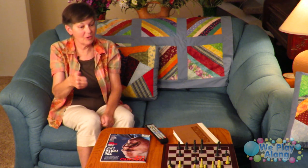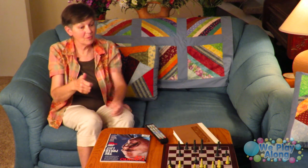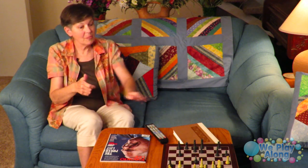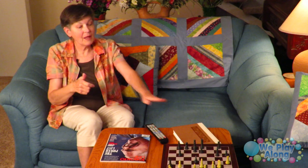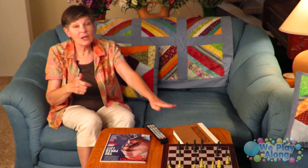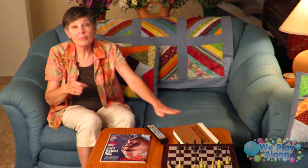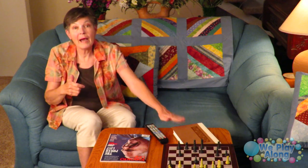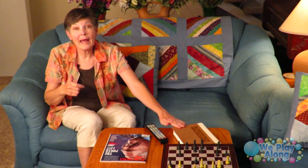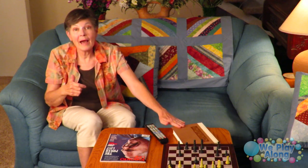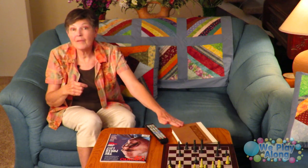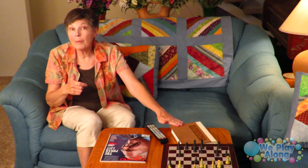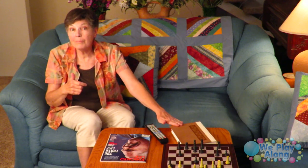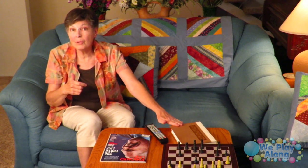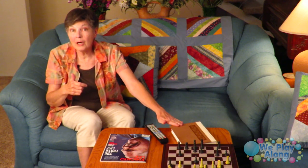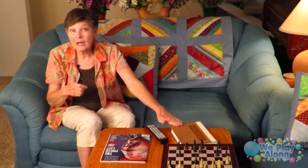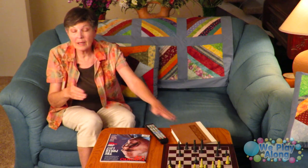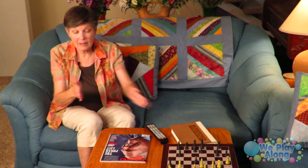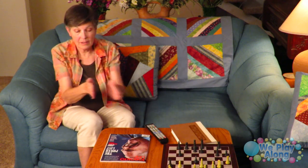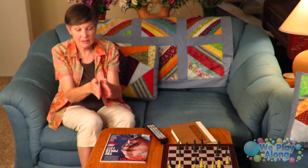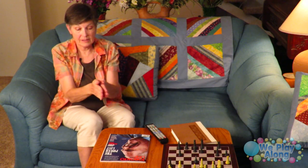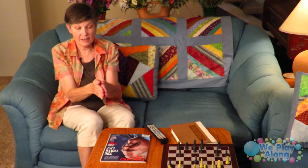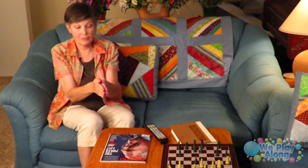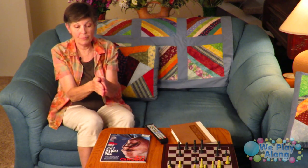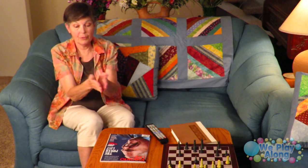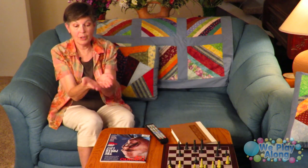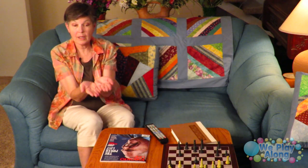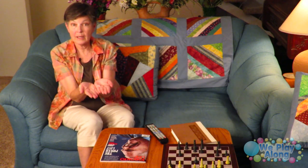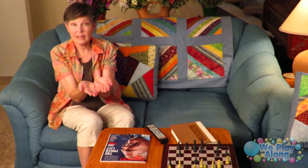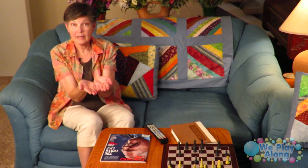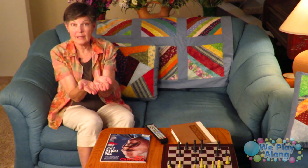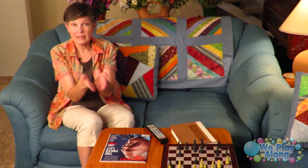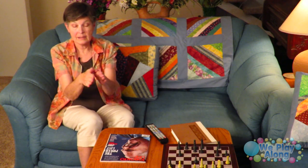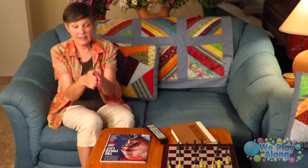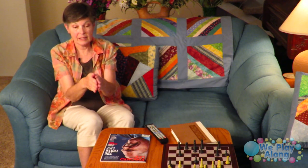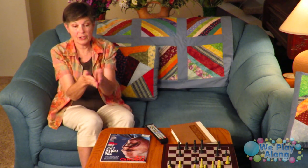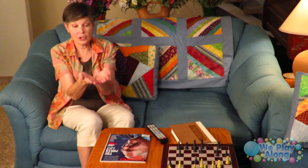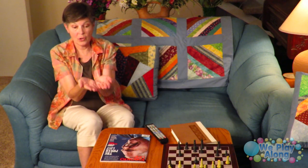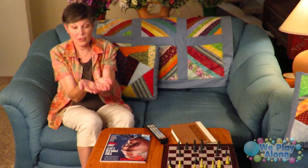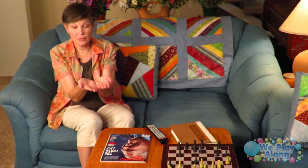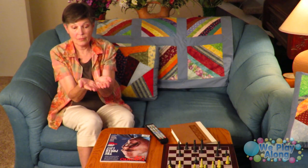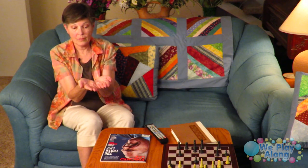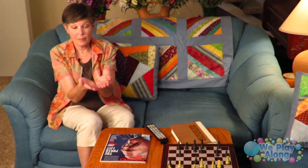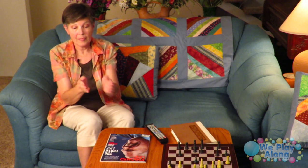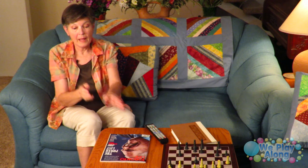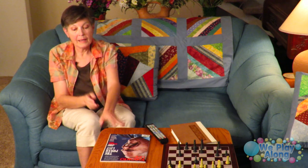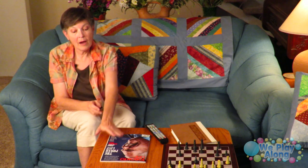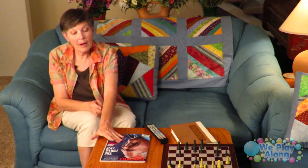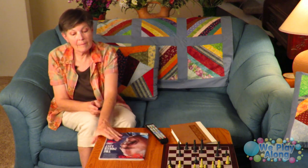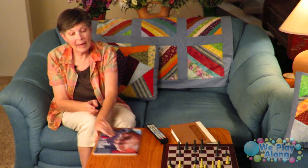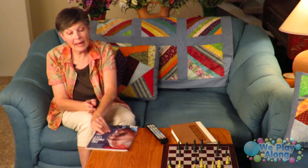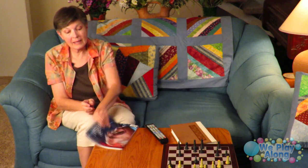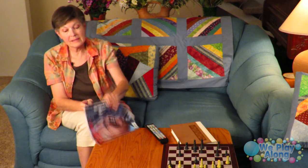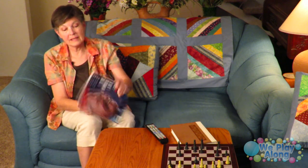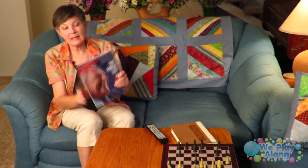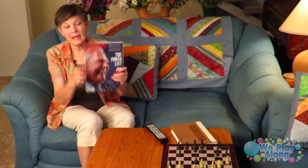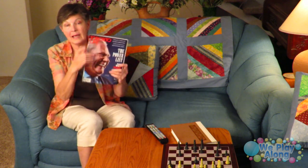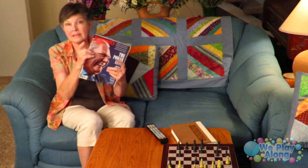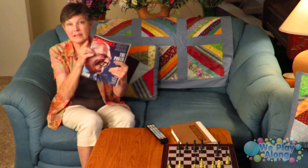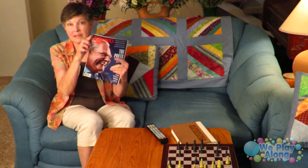you might have a book the sign for book it's like so now a magazine has a